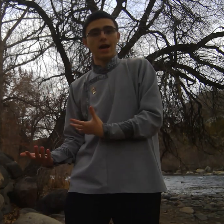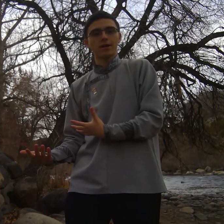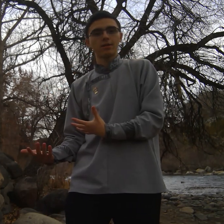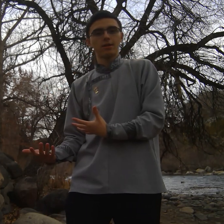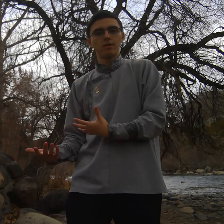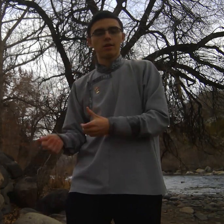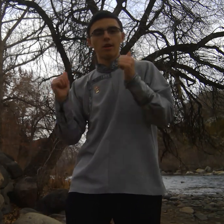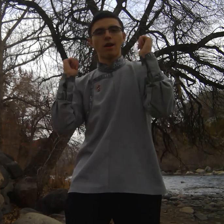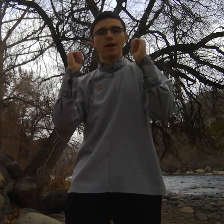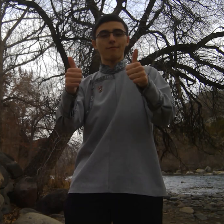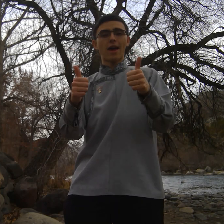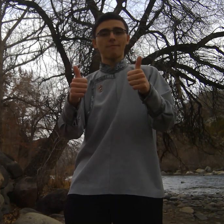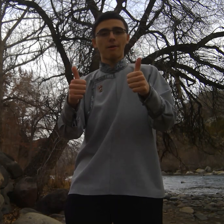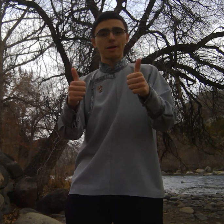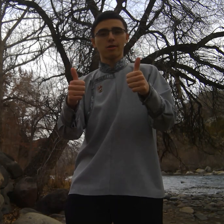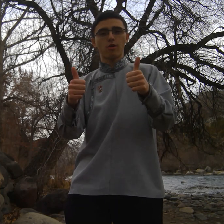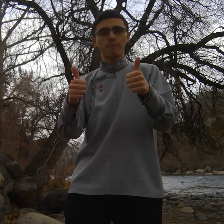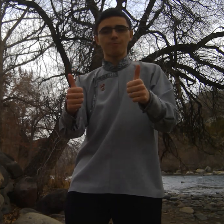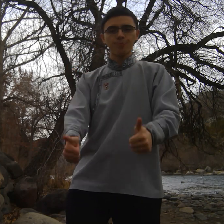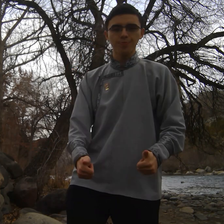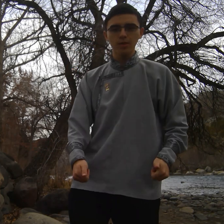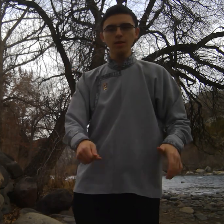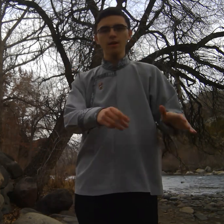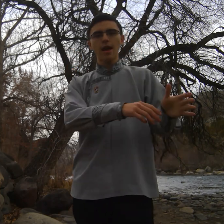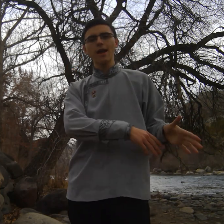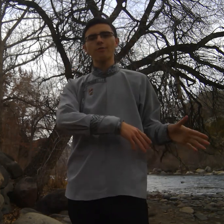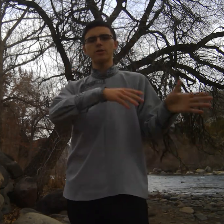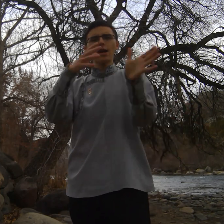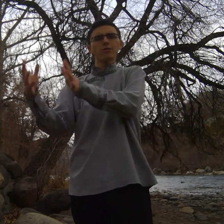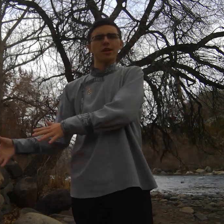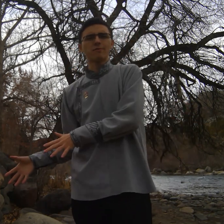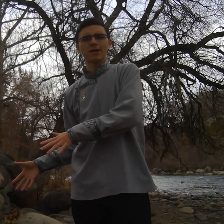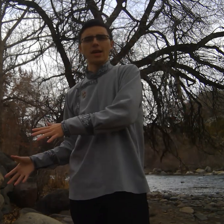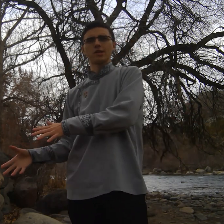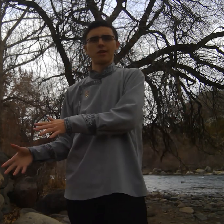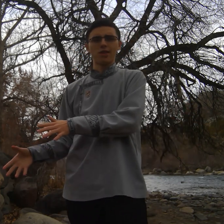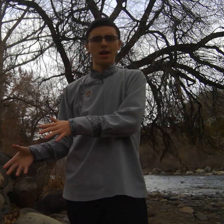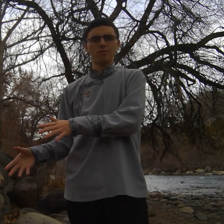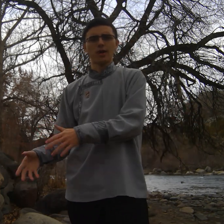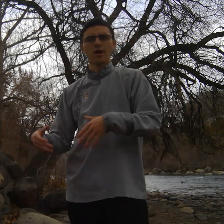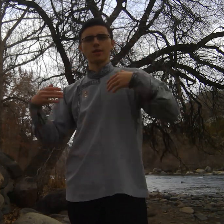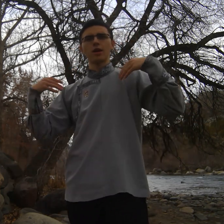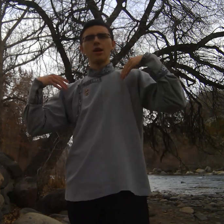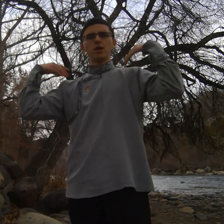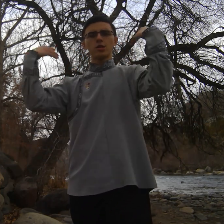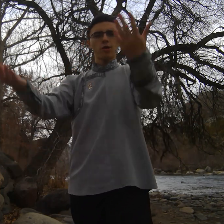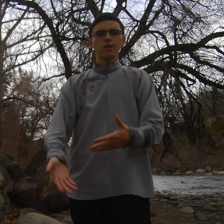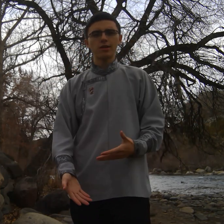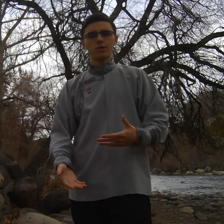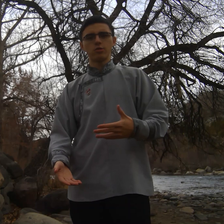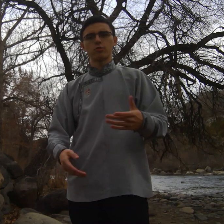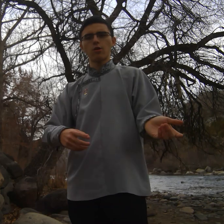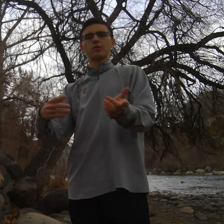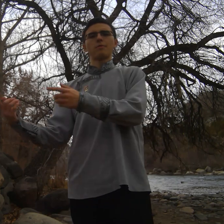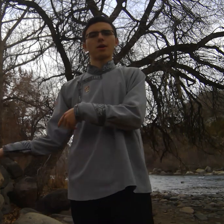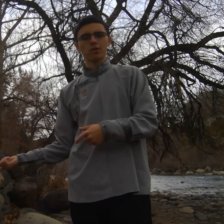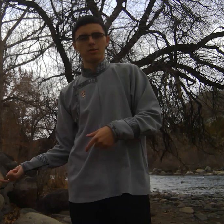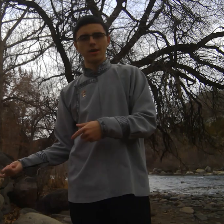that so I love that about Peace Corps as for general expectations then when I was chosen to go to Mongolia